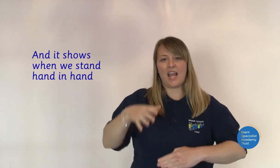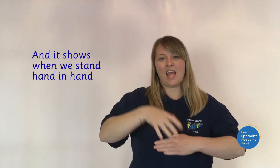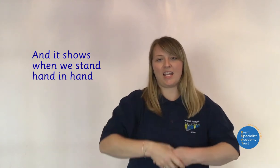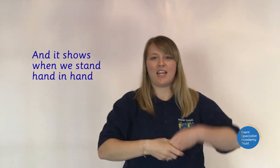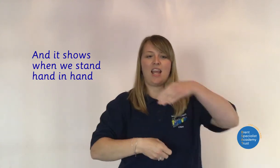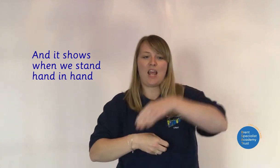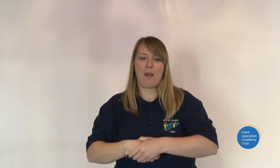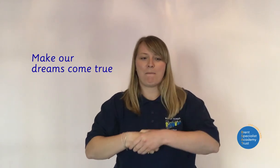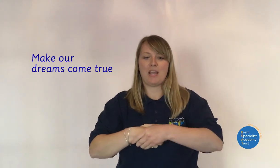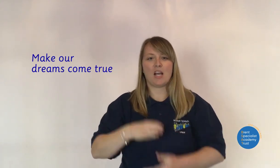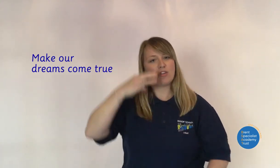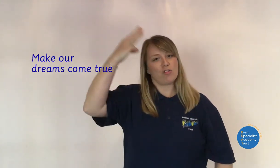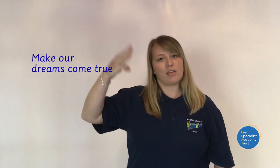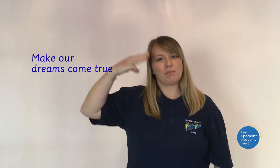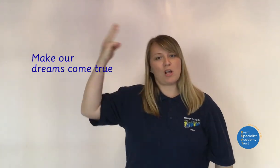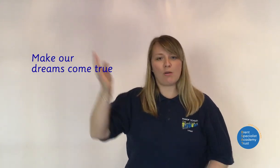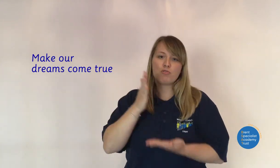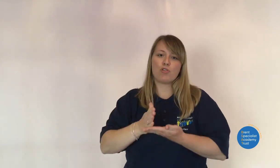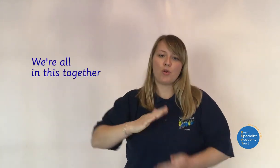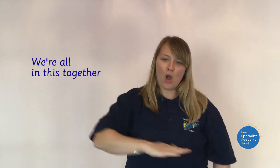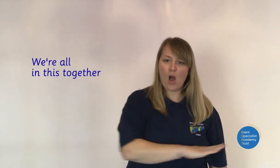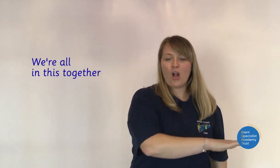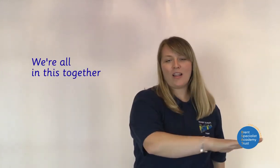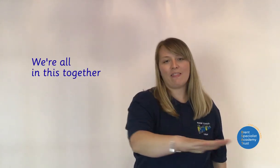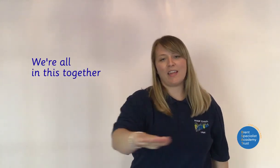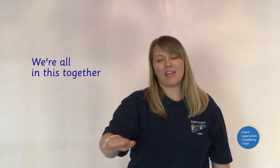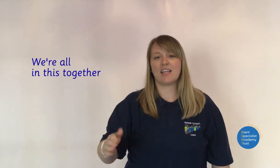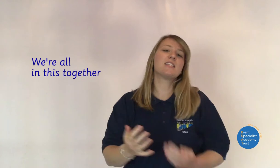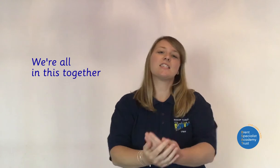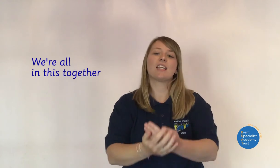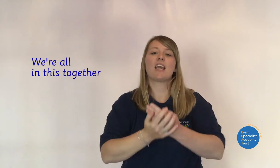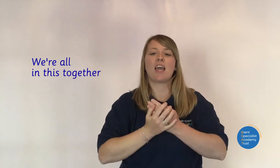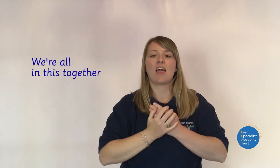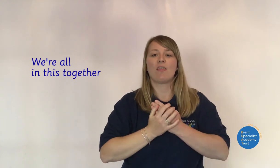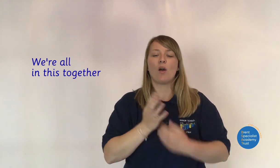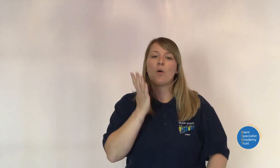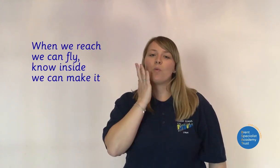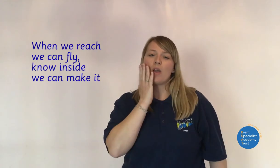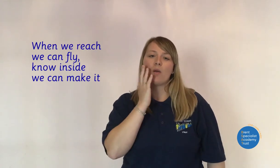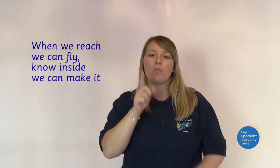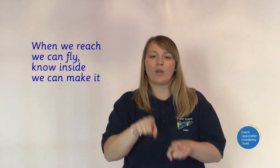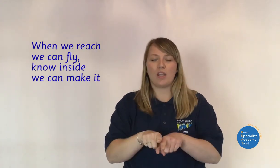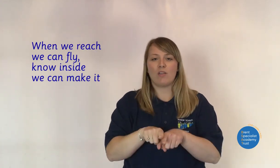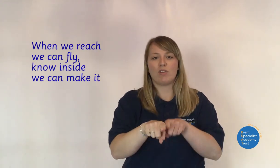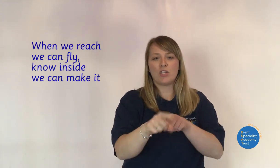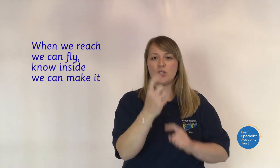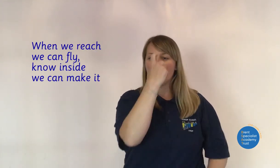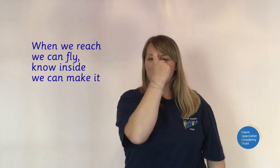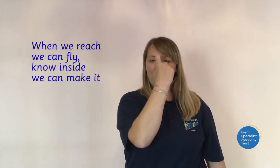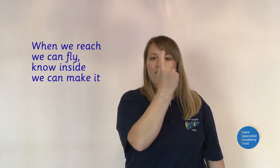hand in hand Make our dreams come We're all in this together When we reach, we can